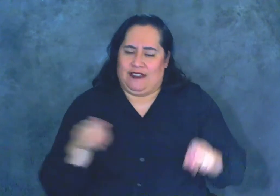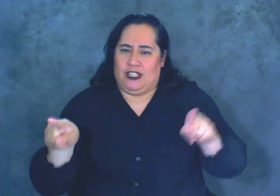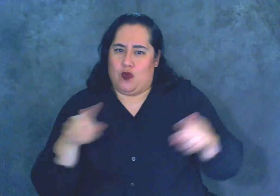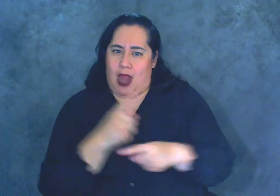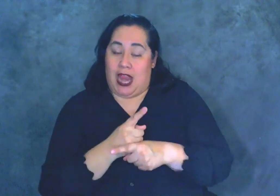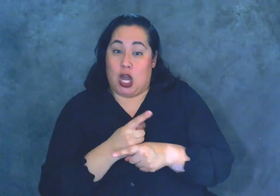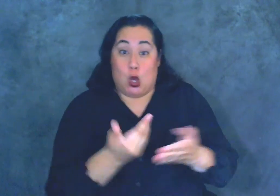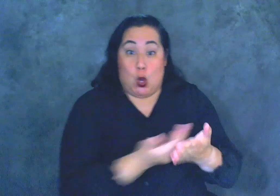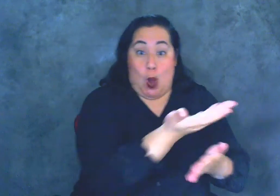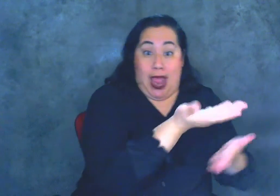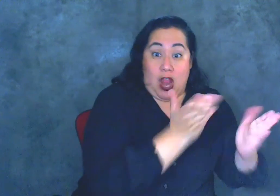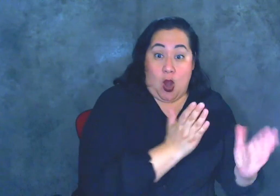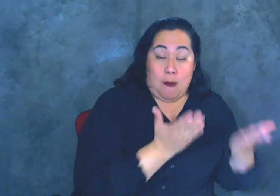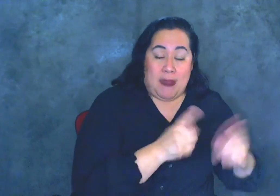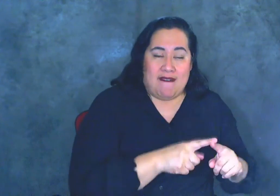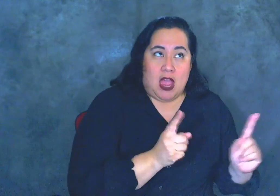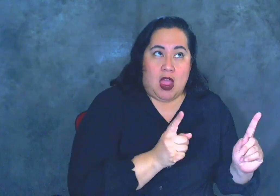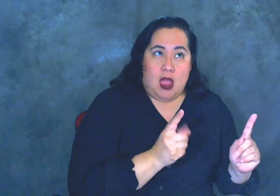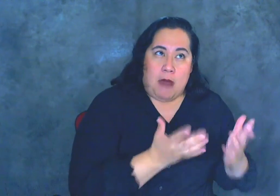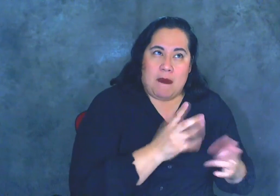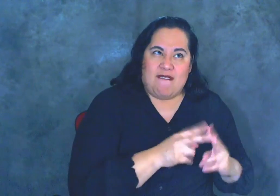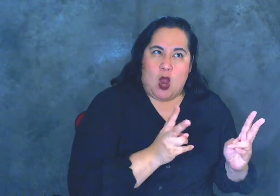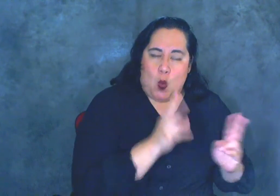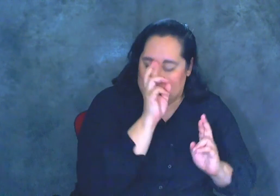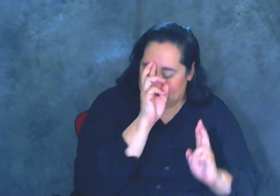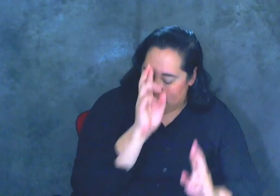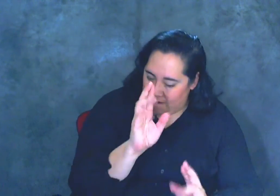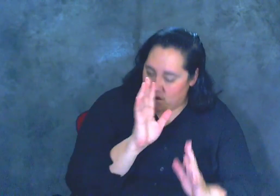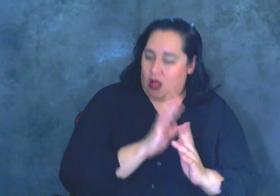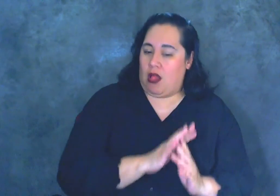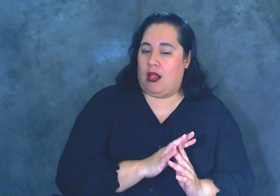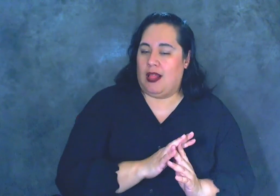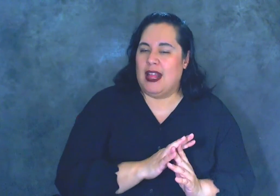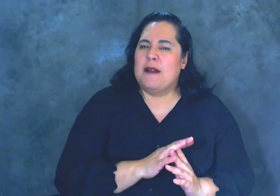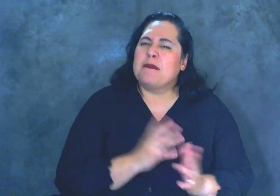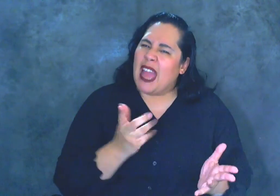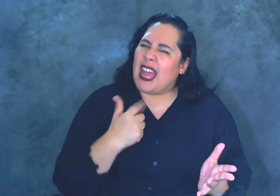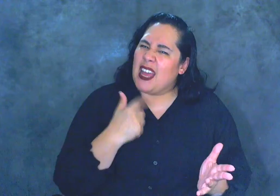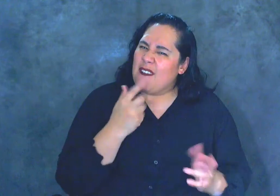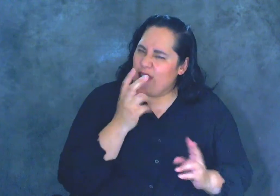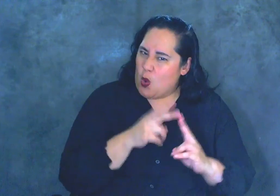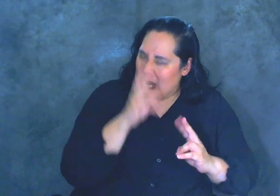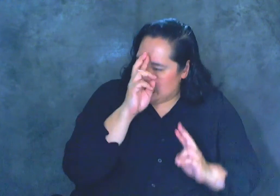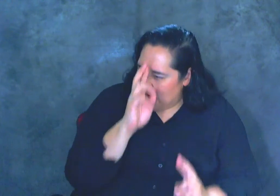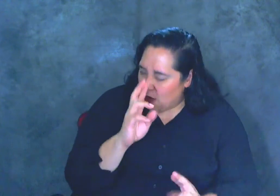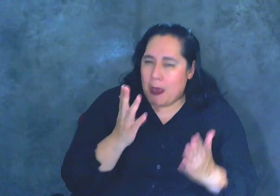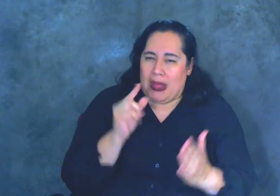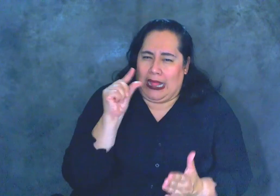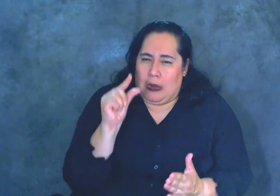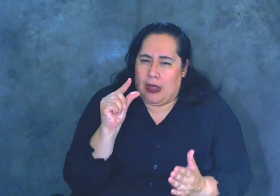hire might be very respectful. And by very respectful, I mean maybe a little bit more than they would be